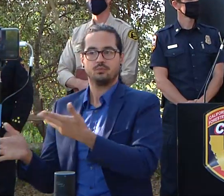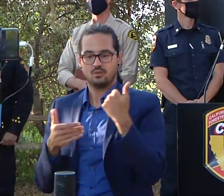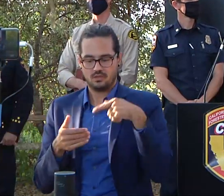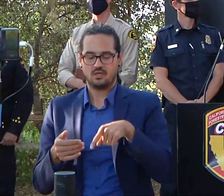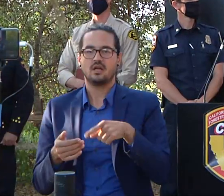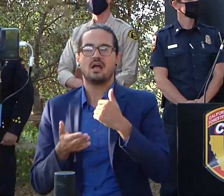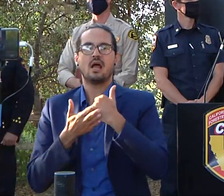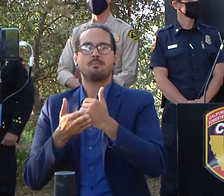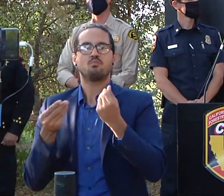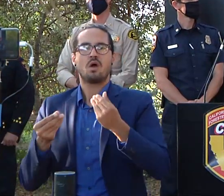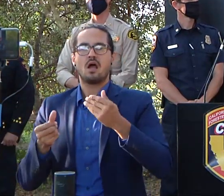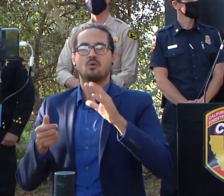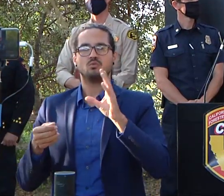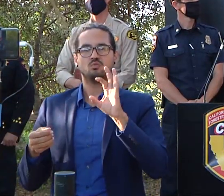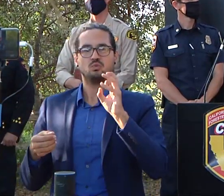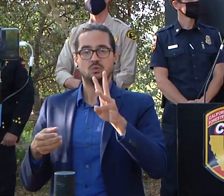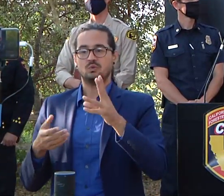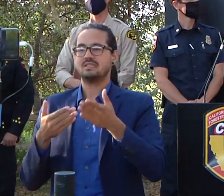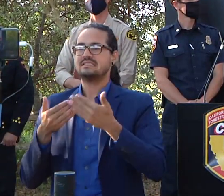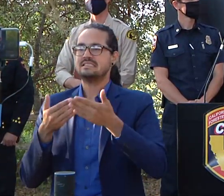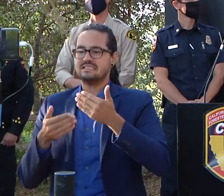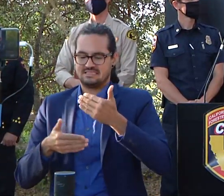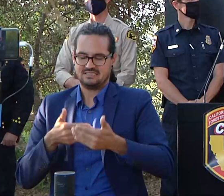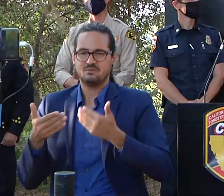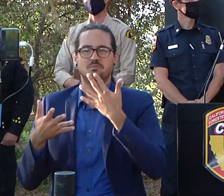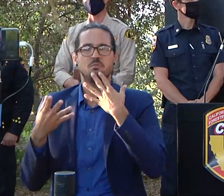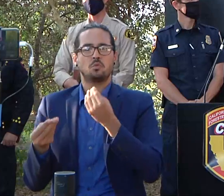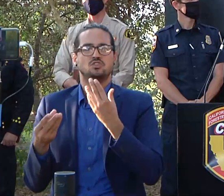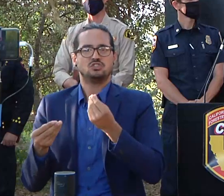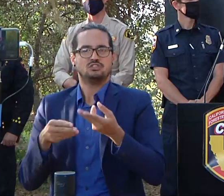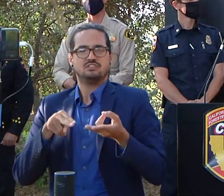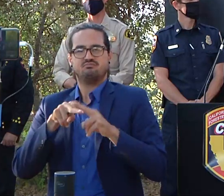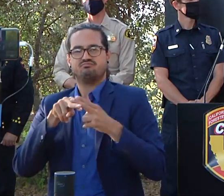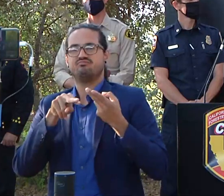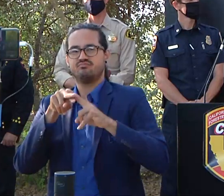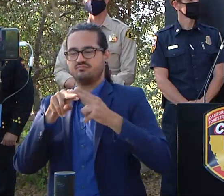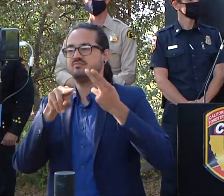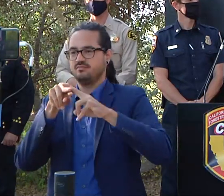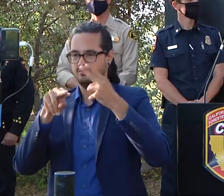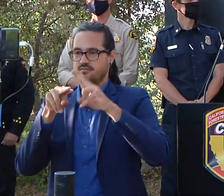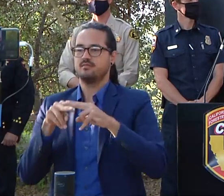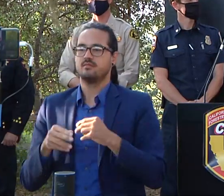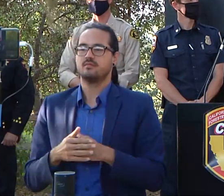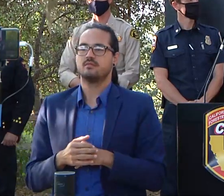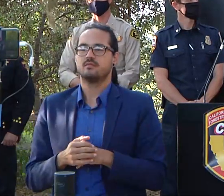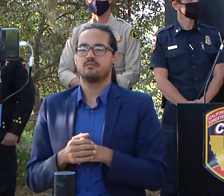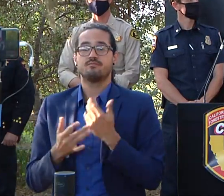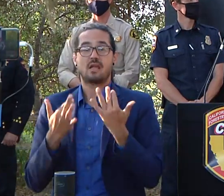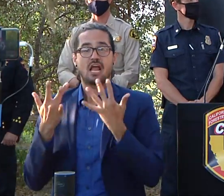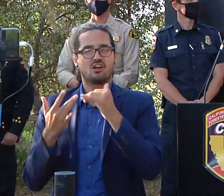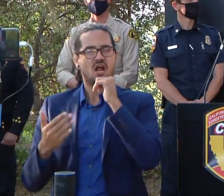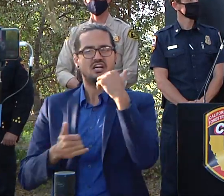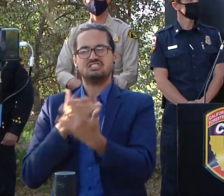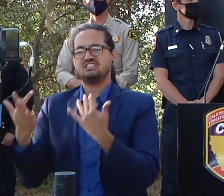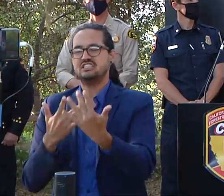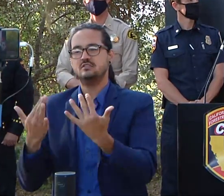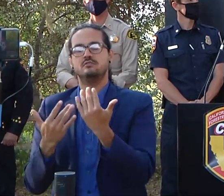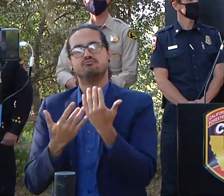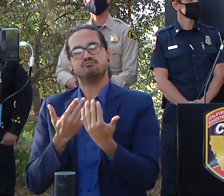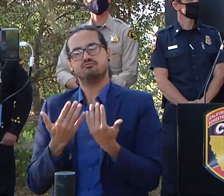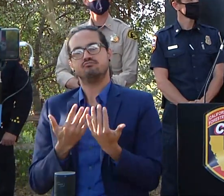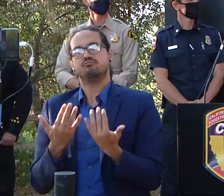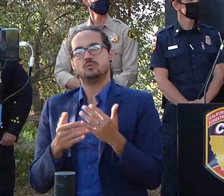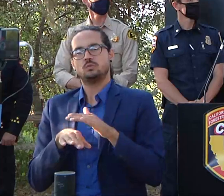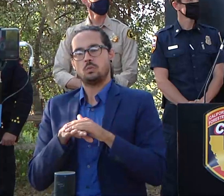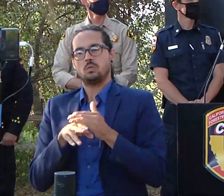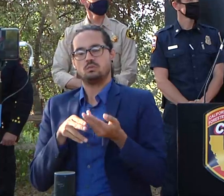moisture up so it uh helped uh mitigate some of the uh the fire uh spread and uh slow that quite a bit uh but as